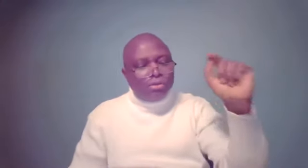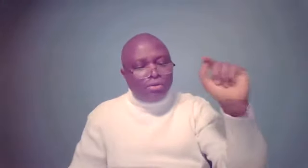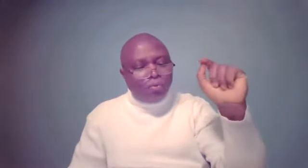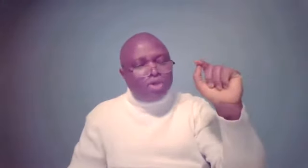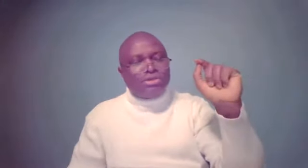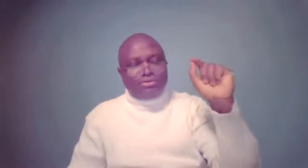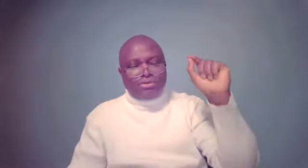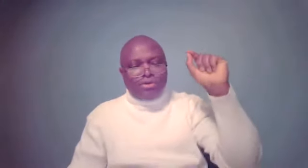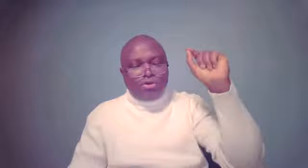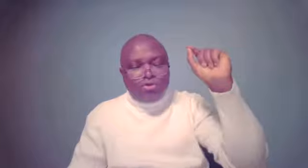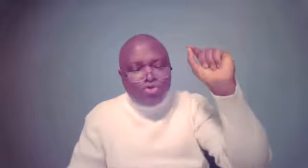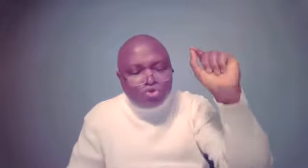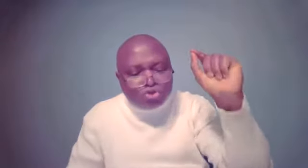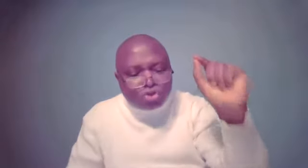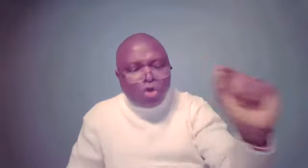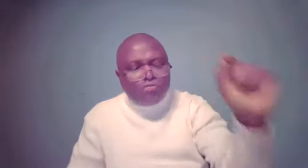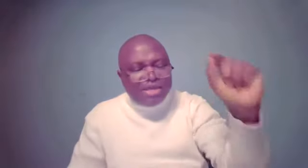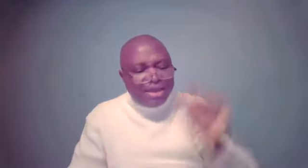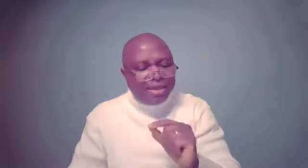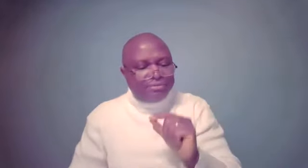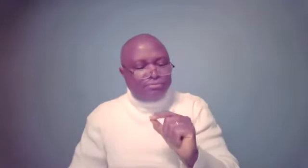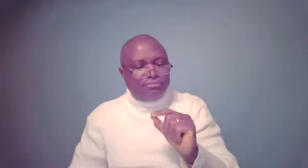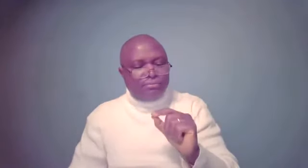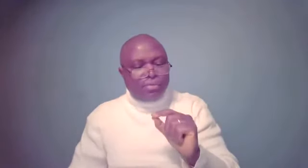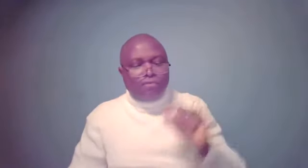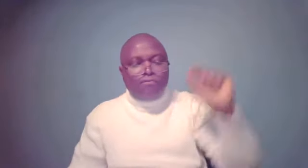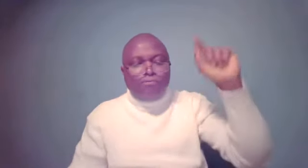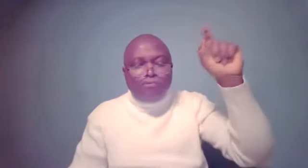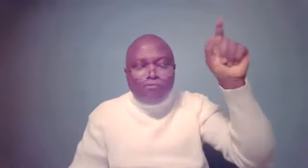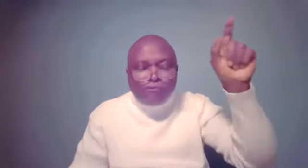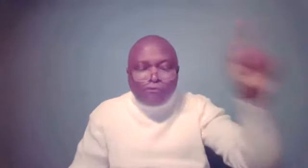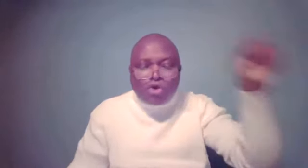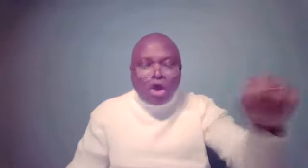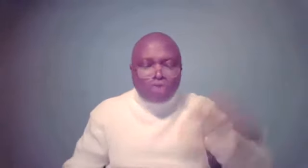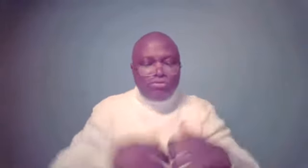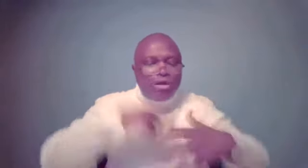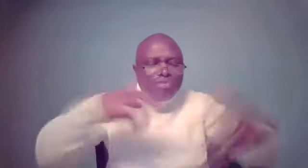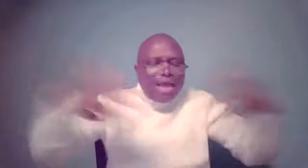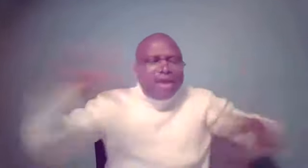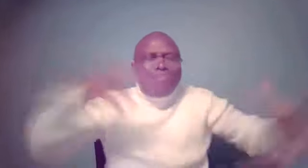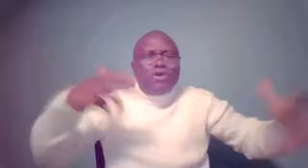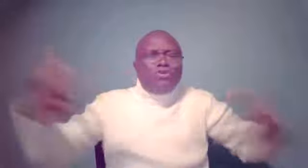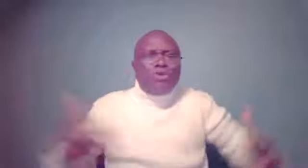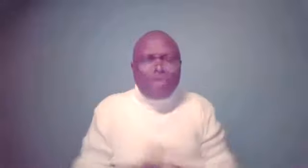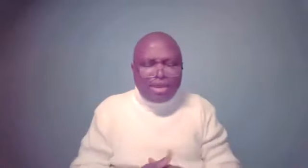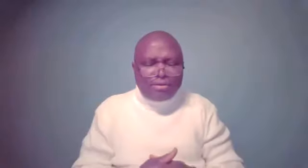watch this, you sold me here. For God, don't be angry because you sold me here.